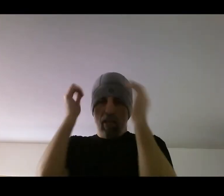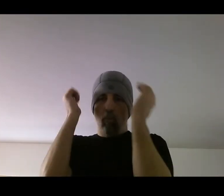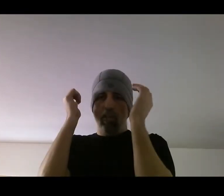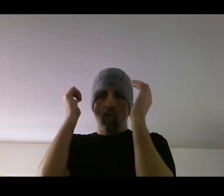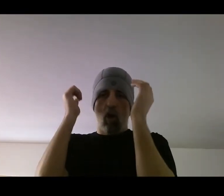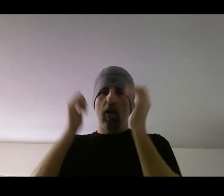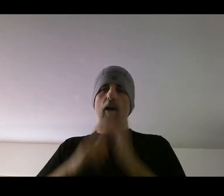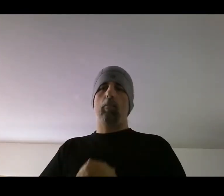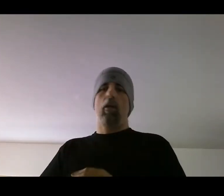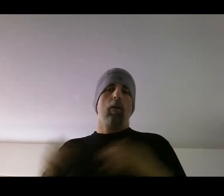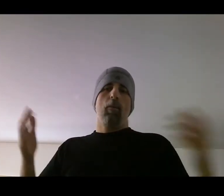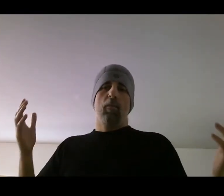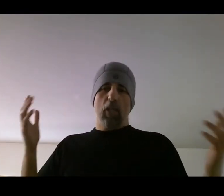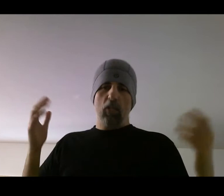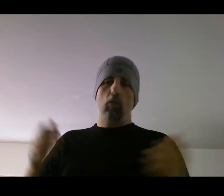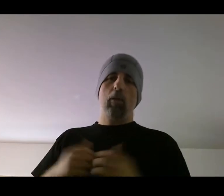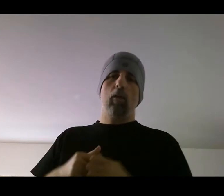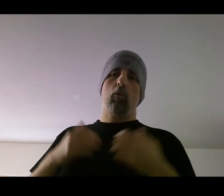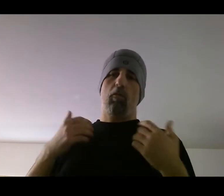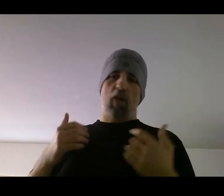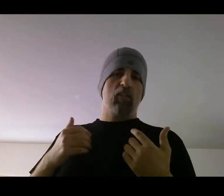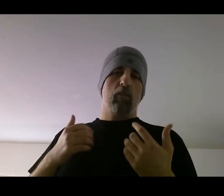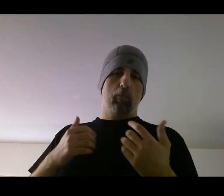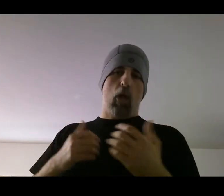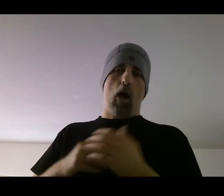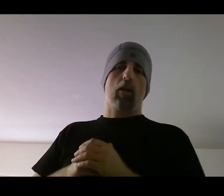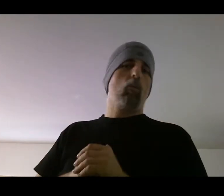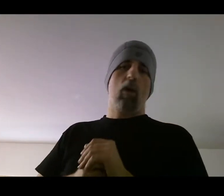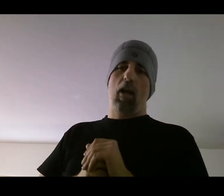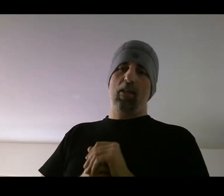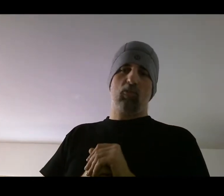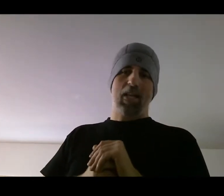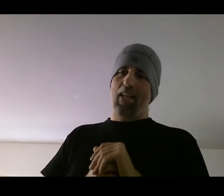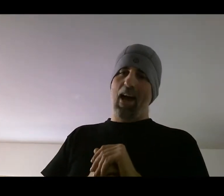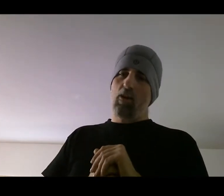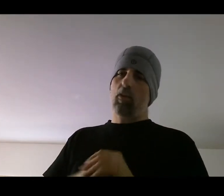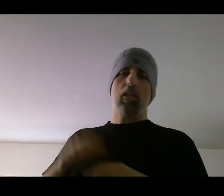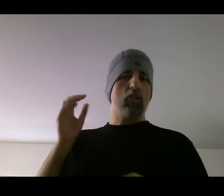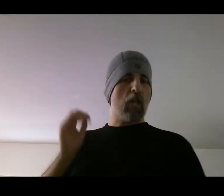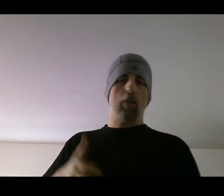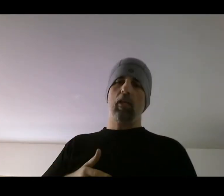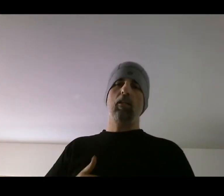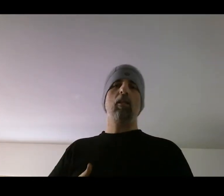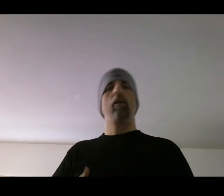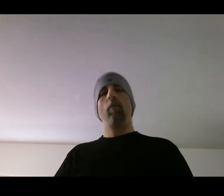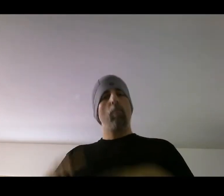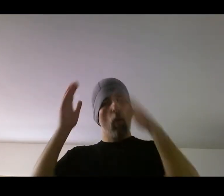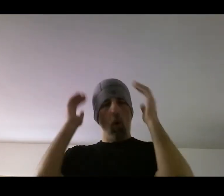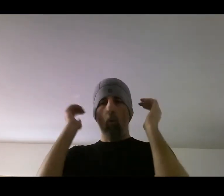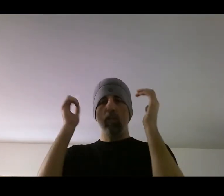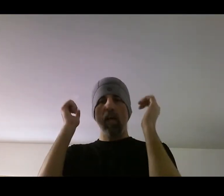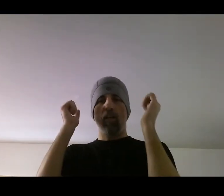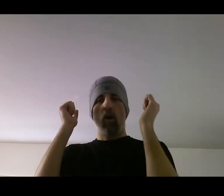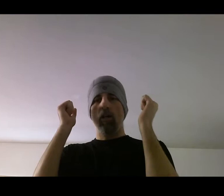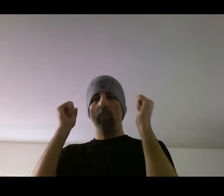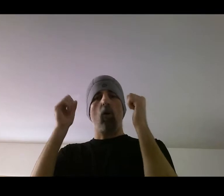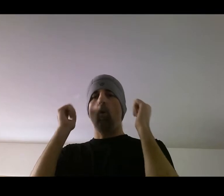with his guard up, he should be able to effectively block. Whereas right now in champion, holding that guard up, the whole